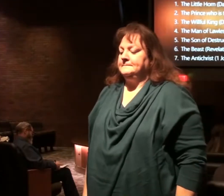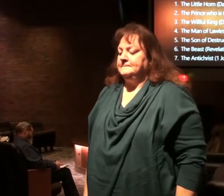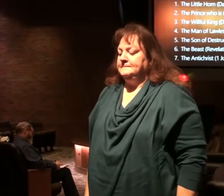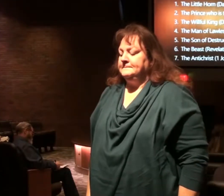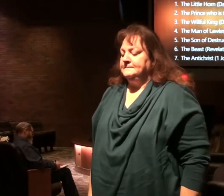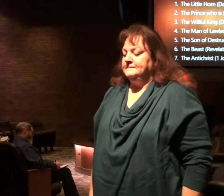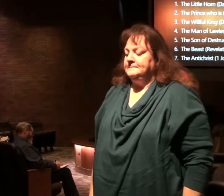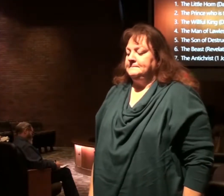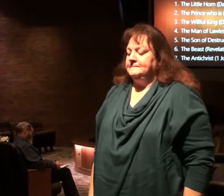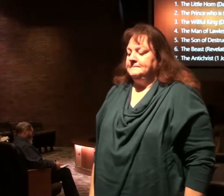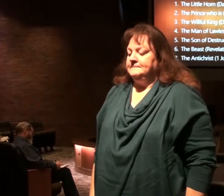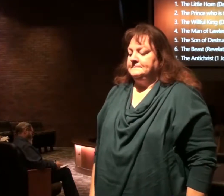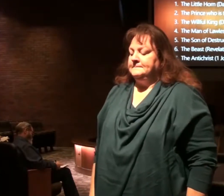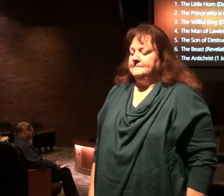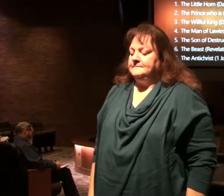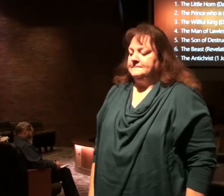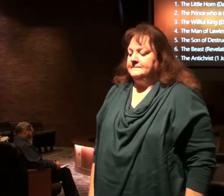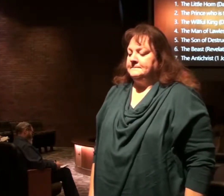chapter 2.